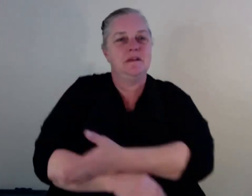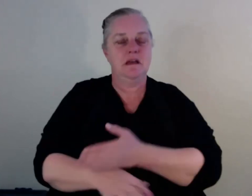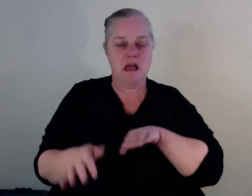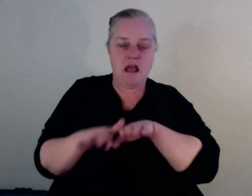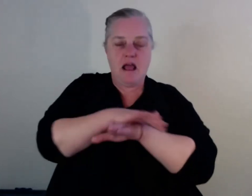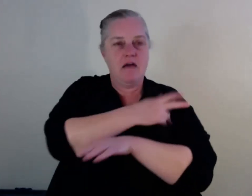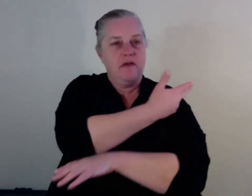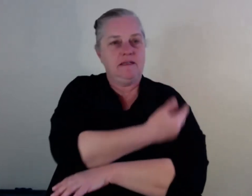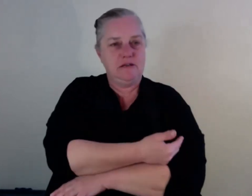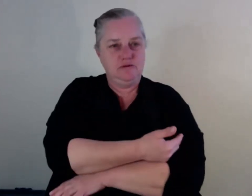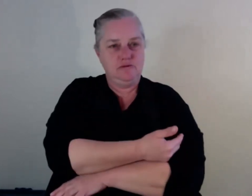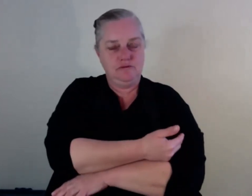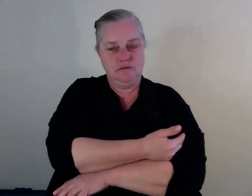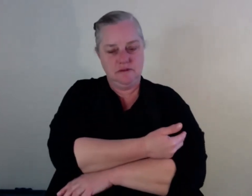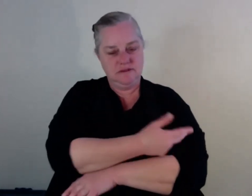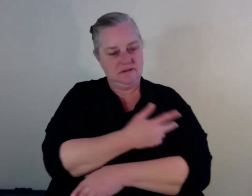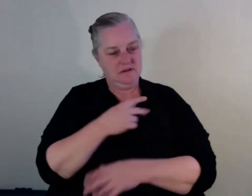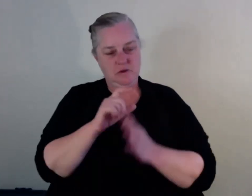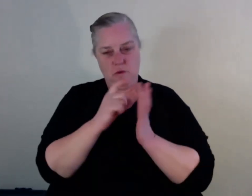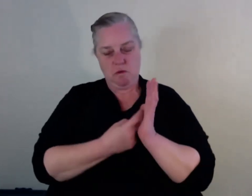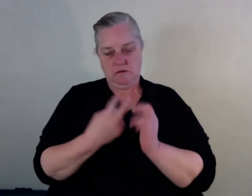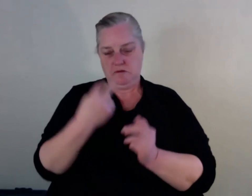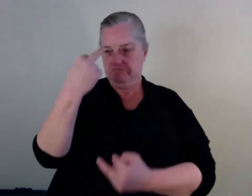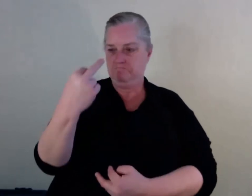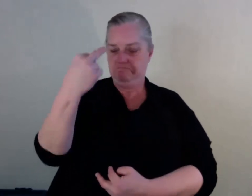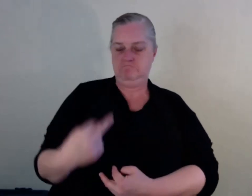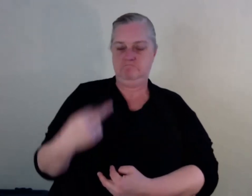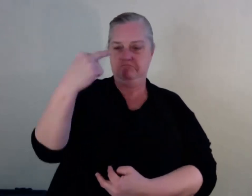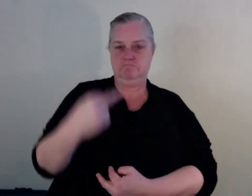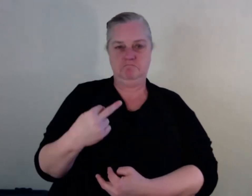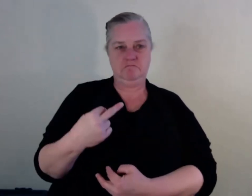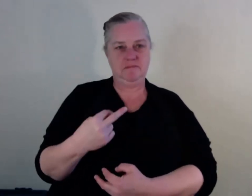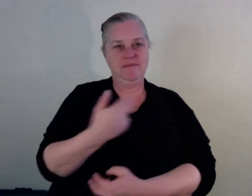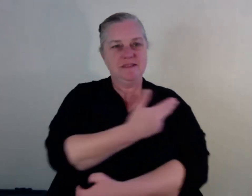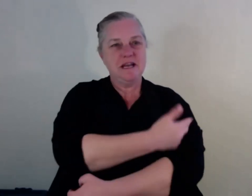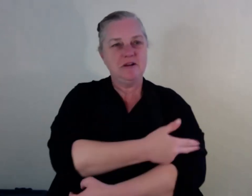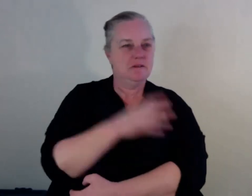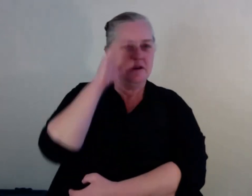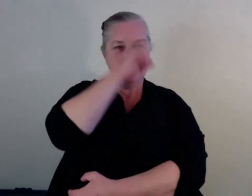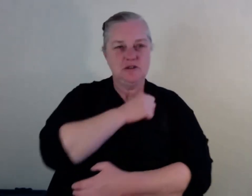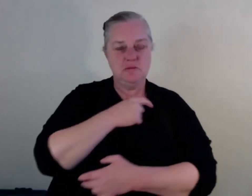speak. But stigma, stigma around drug use is the big issue for me. Everybody